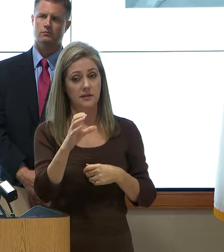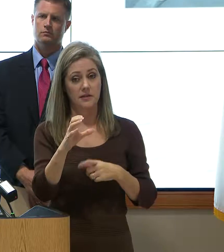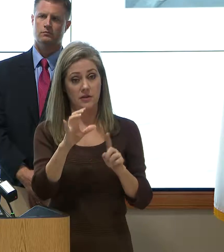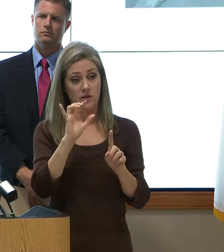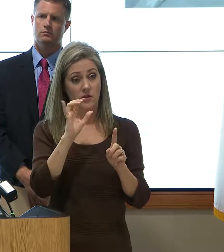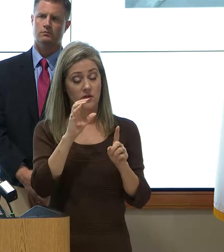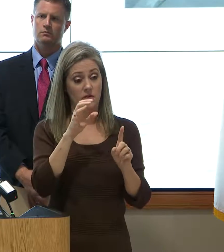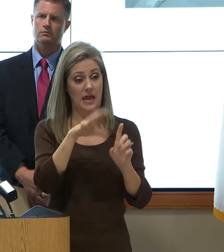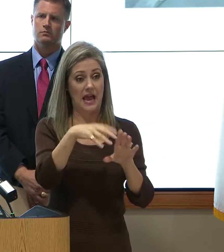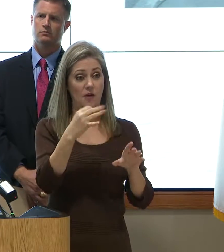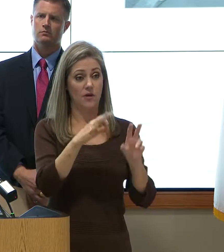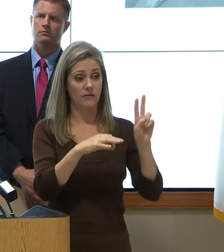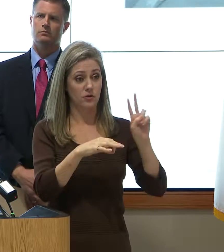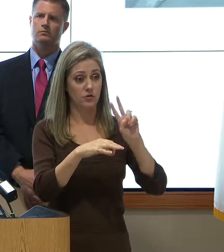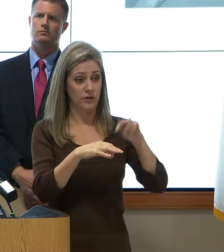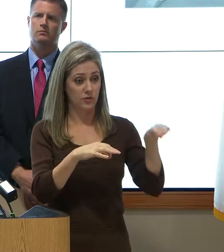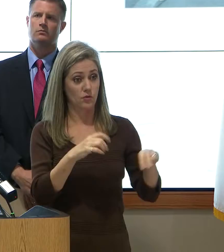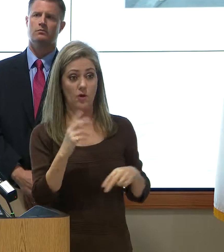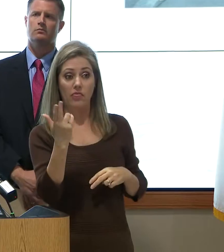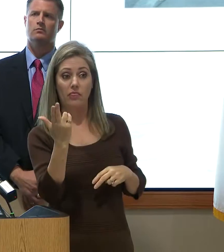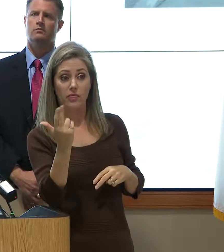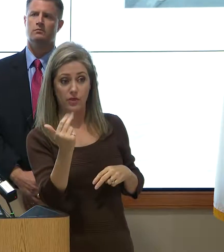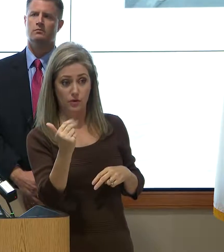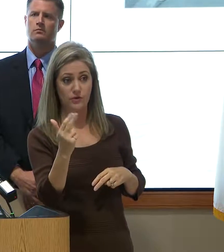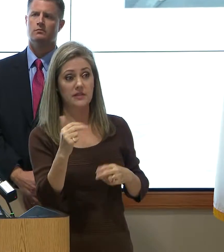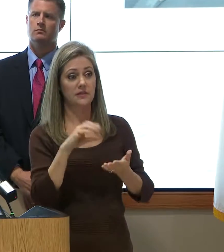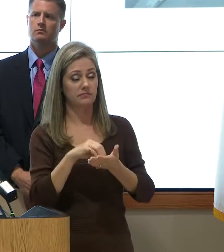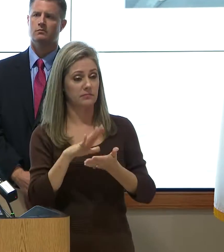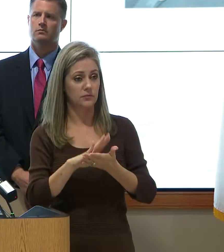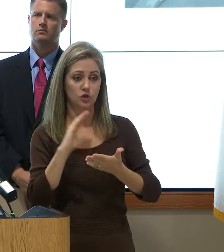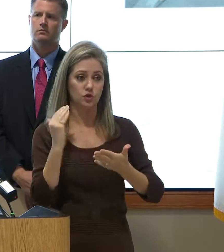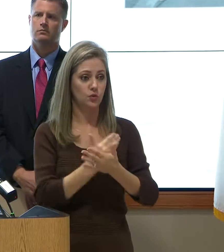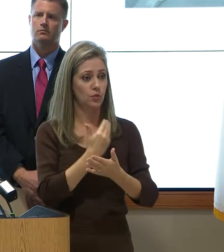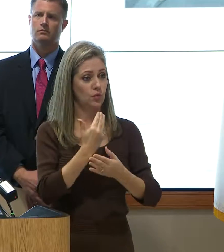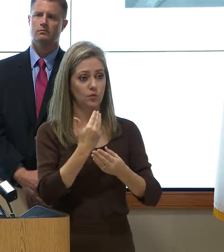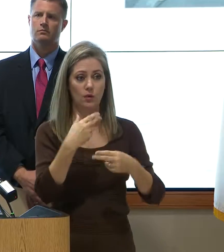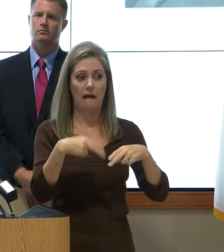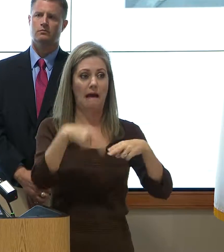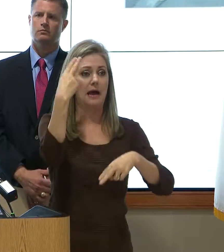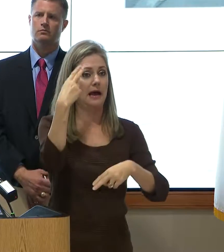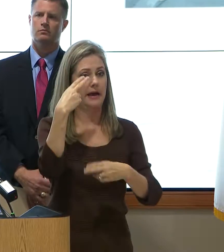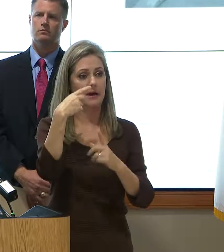the 22, 13 recorded new record high water levels.